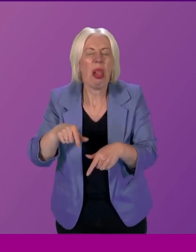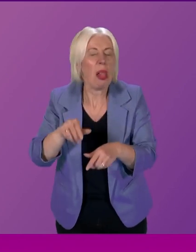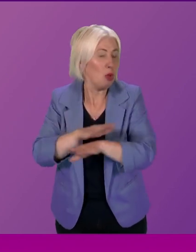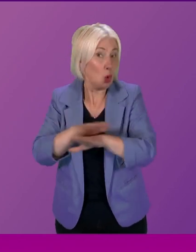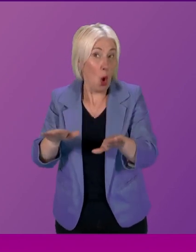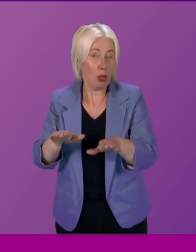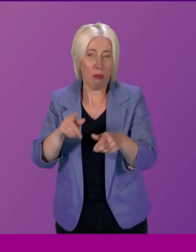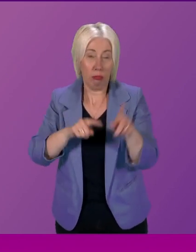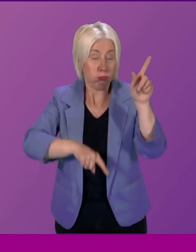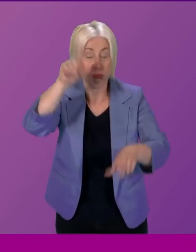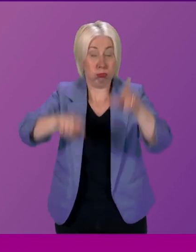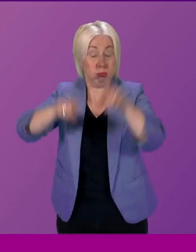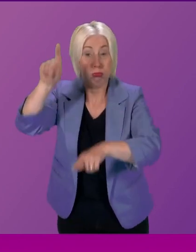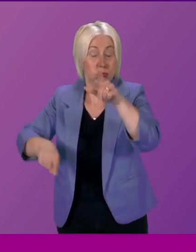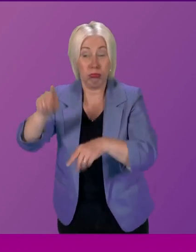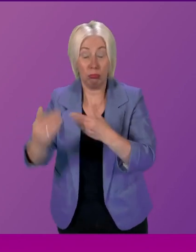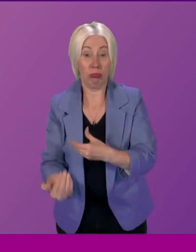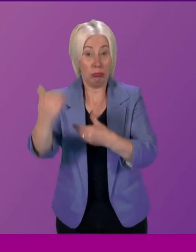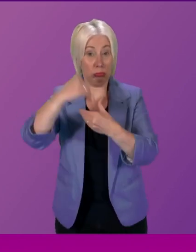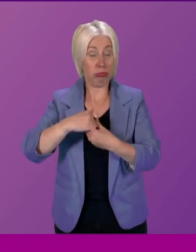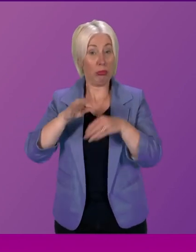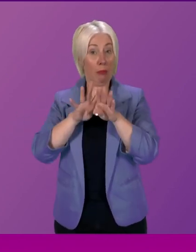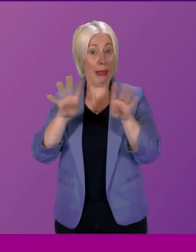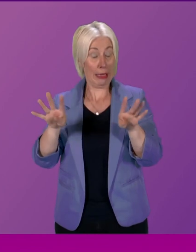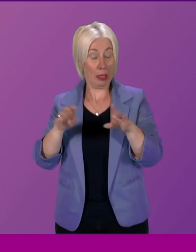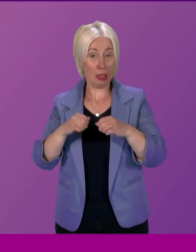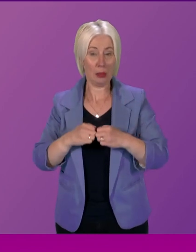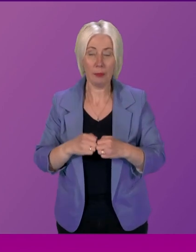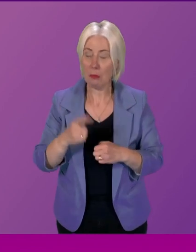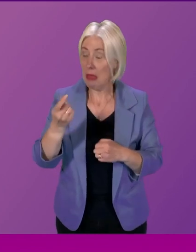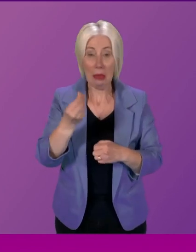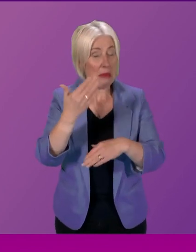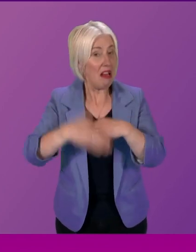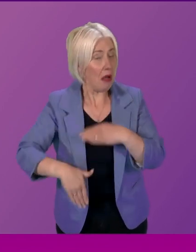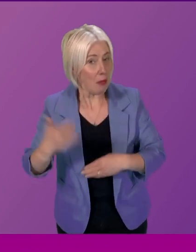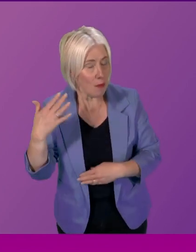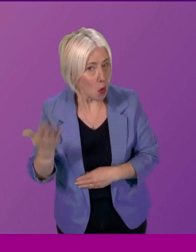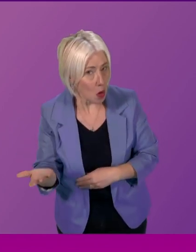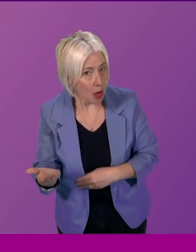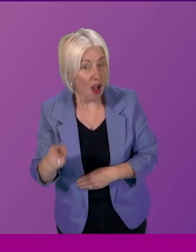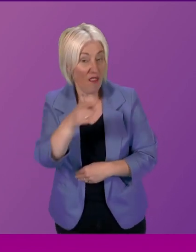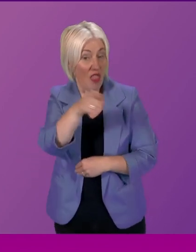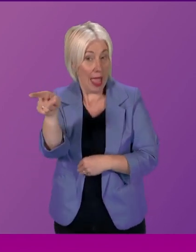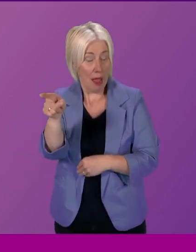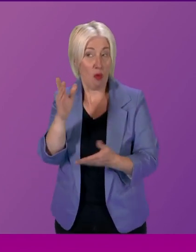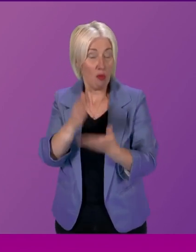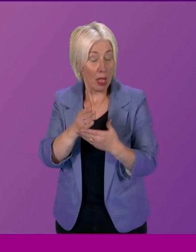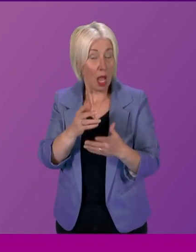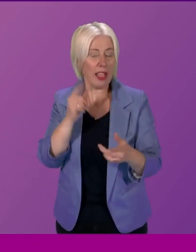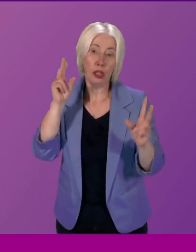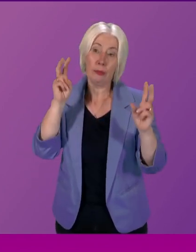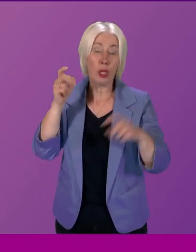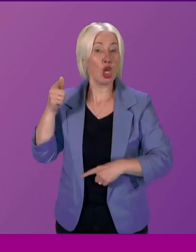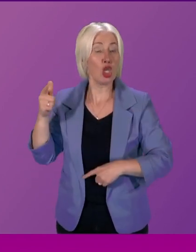those who participate in the work of our committees. But those who'd never participated before. And interestingly, for them it was a journey too. Many didn't